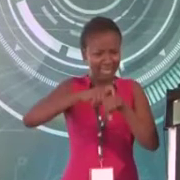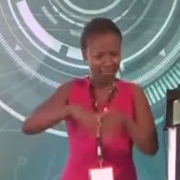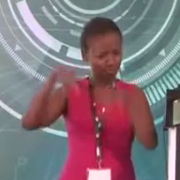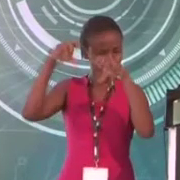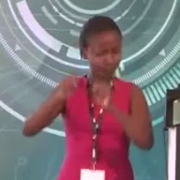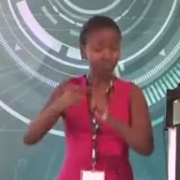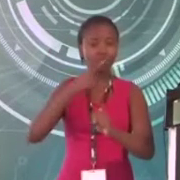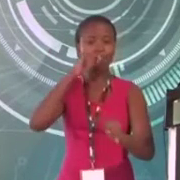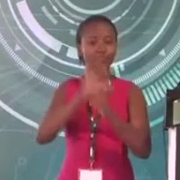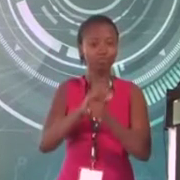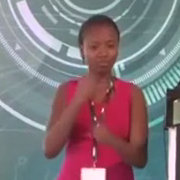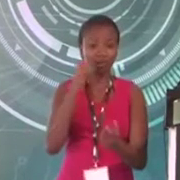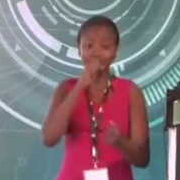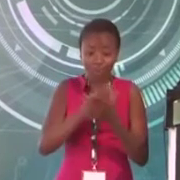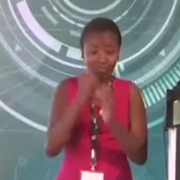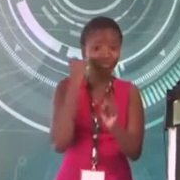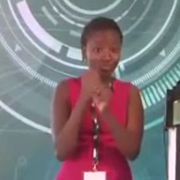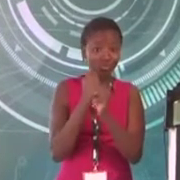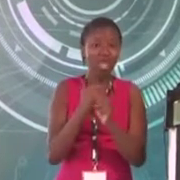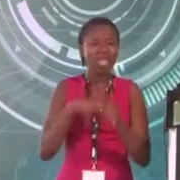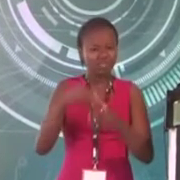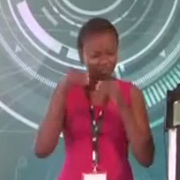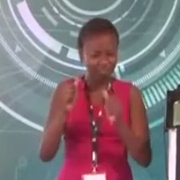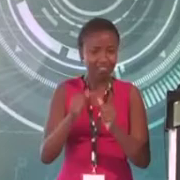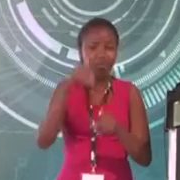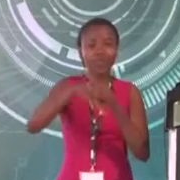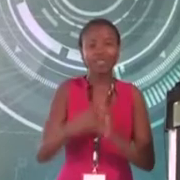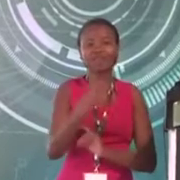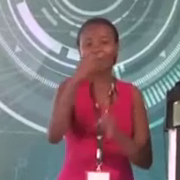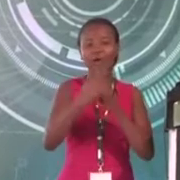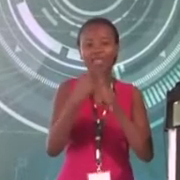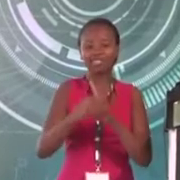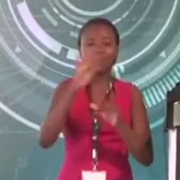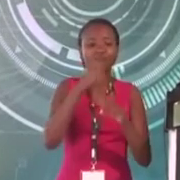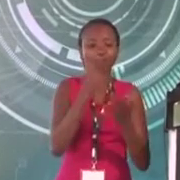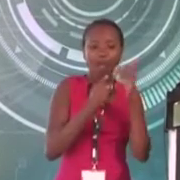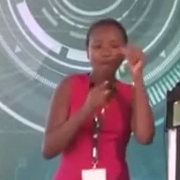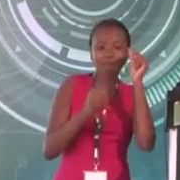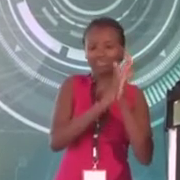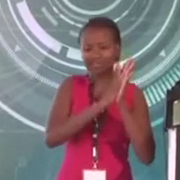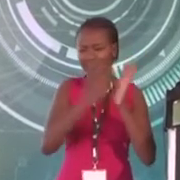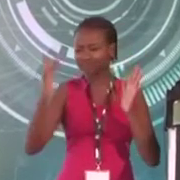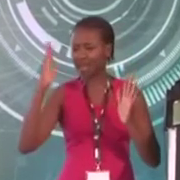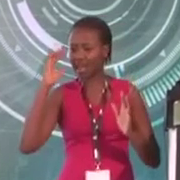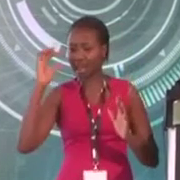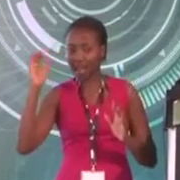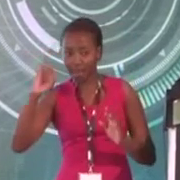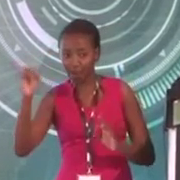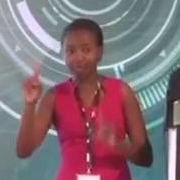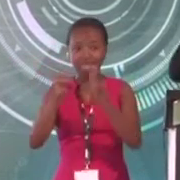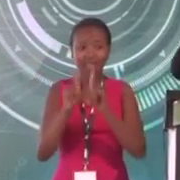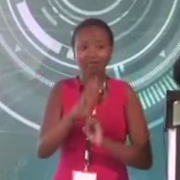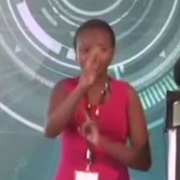would do it, and you were able to do it in under four years, and you build a railway all the way from Mombasa to Nairobi, and Madalaka Express